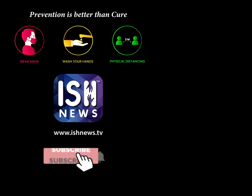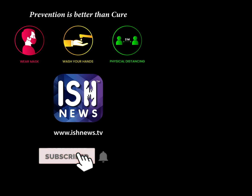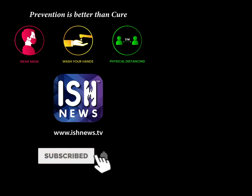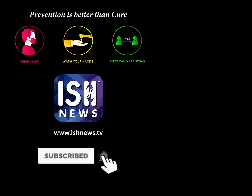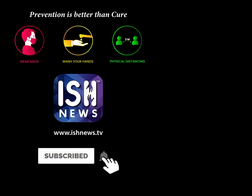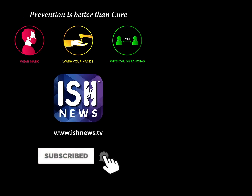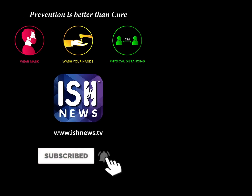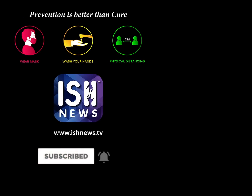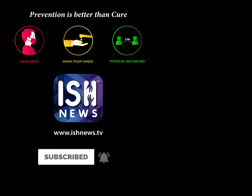IPL 2021